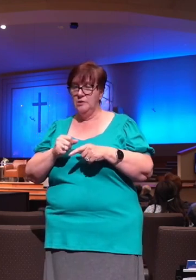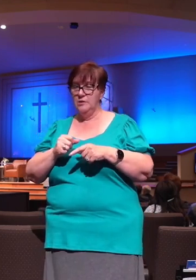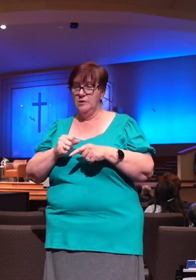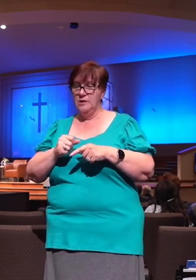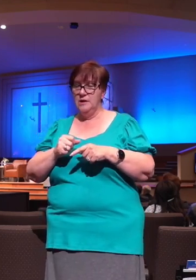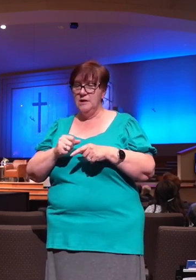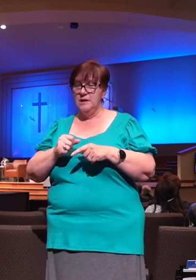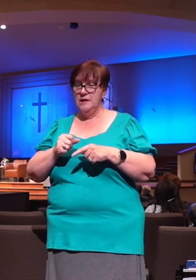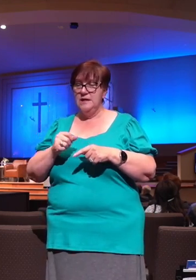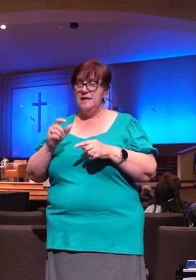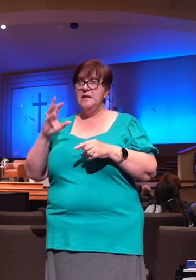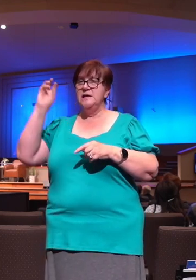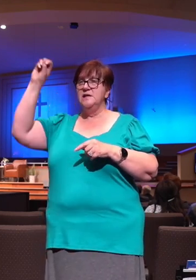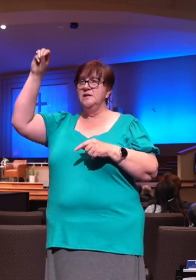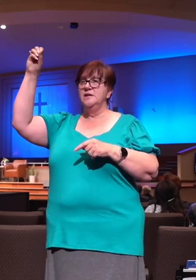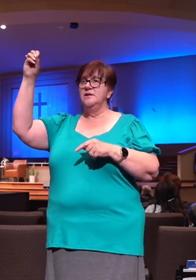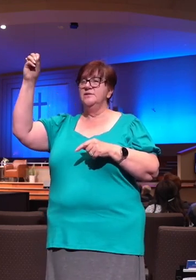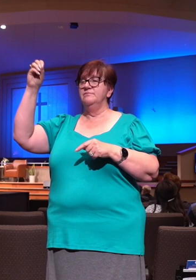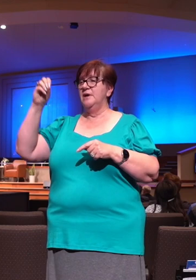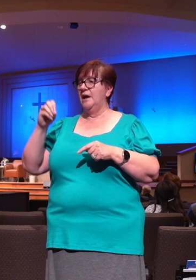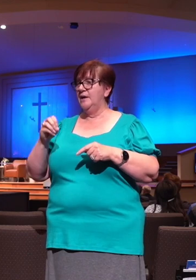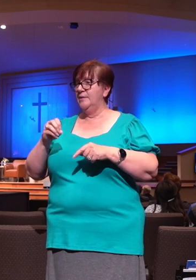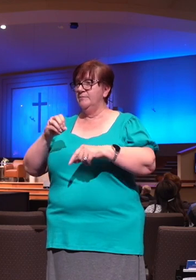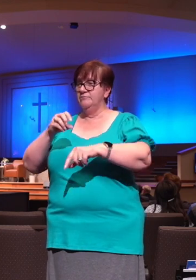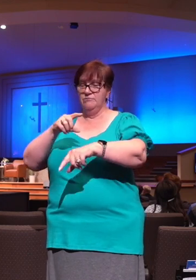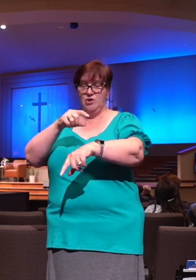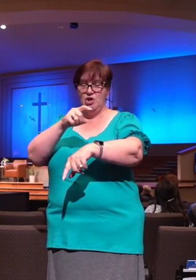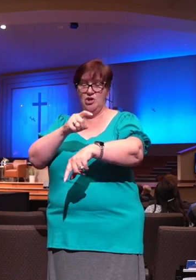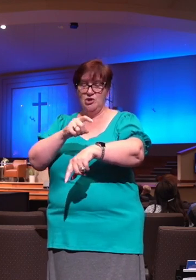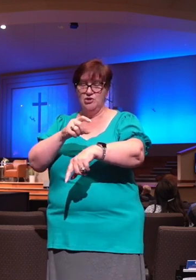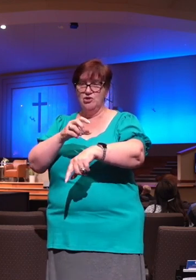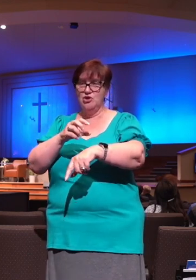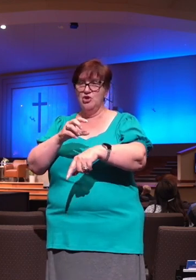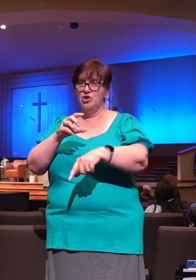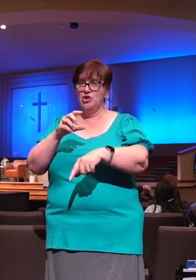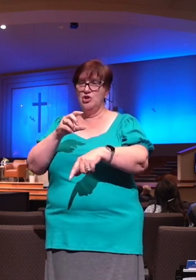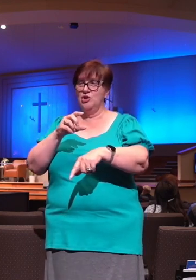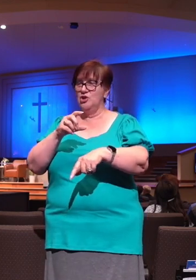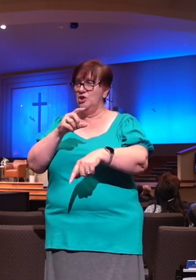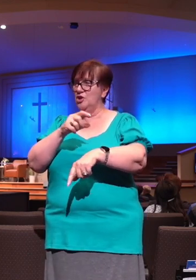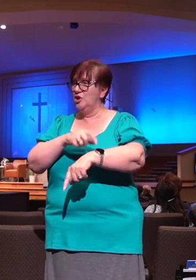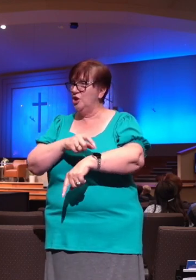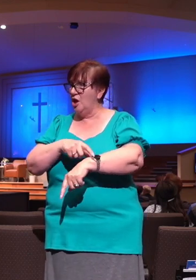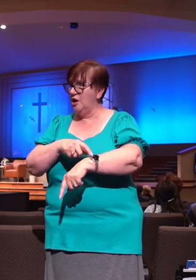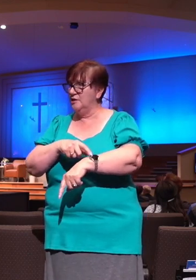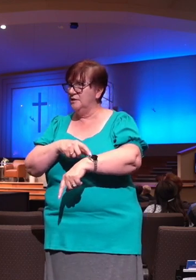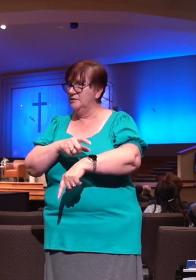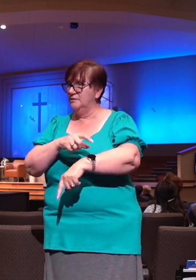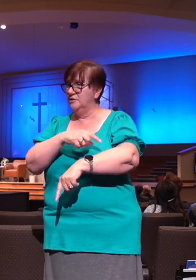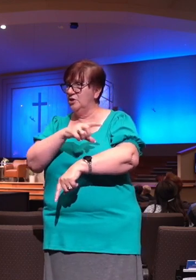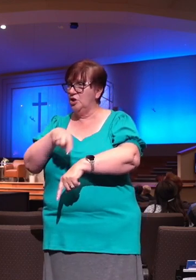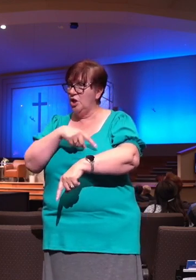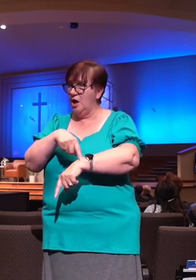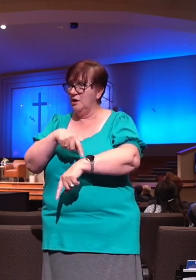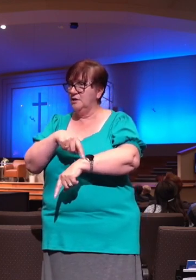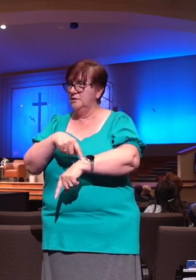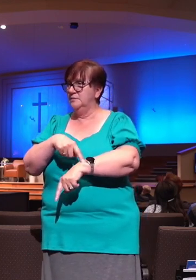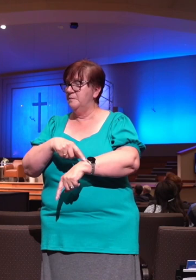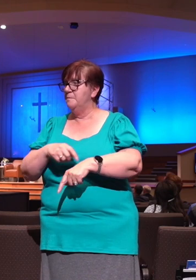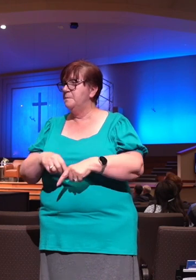always turning. Depending on the time of the day, you're going to find that shadow at a different spot. That's what James is referring to, the shadow of variableness. But with God and his